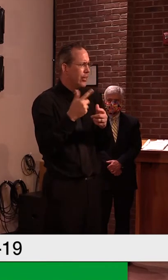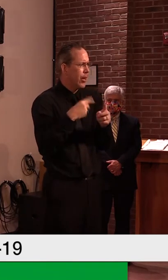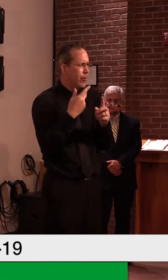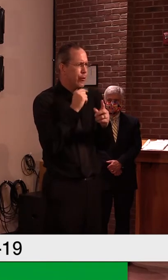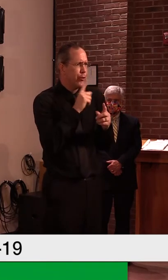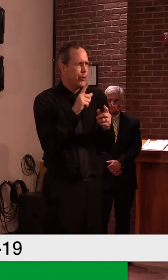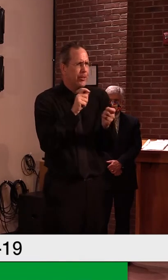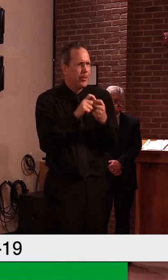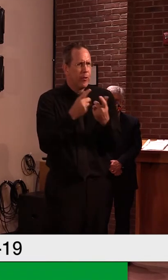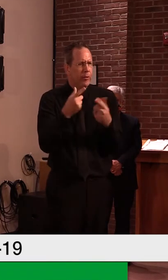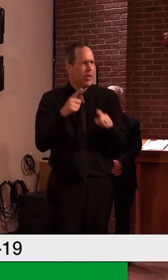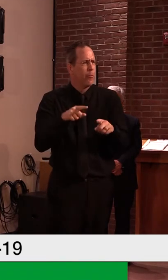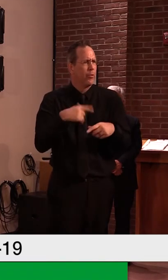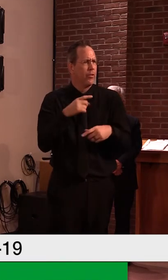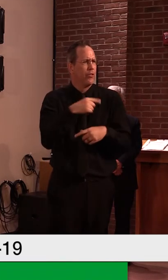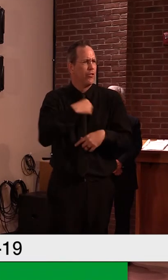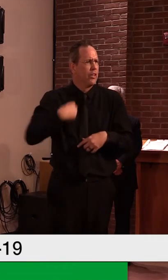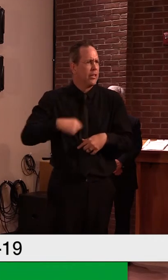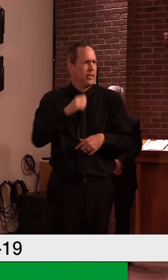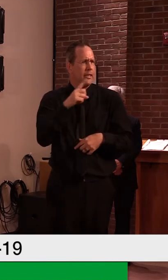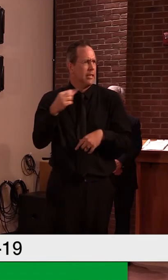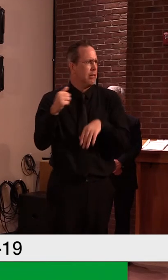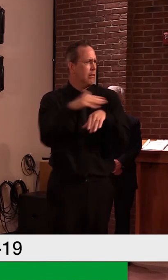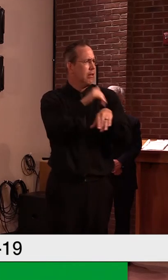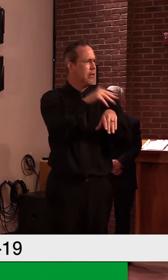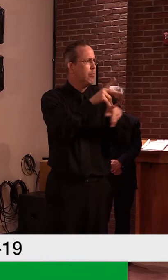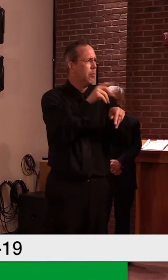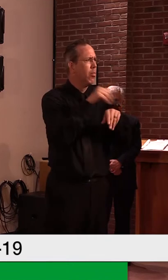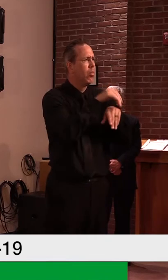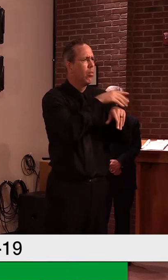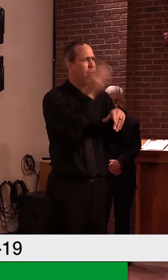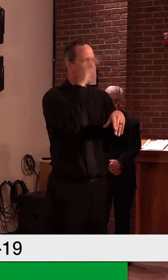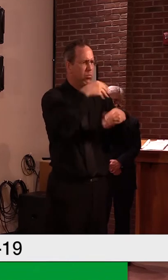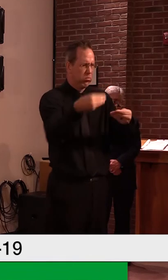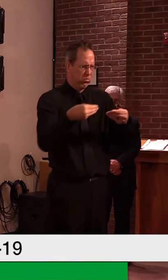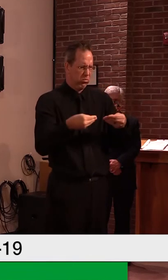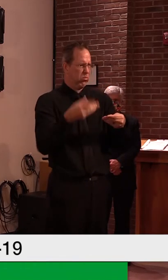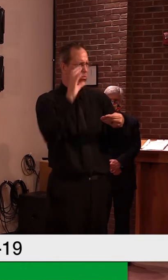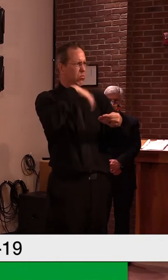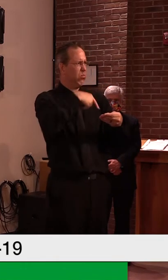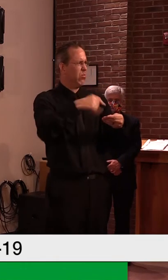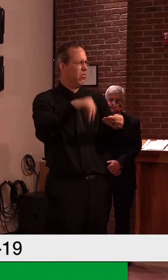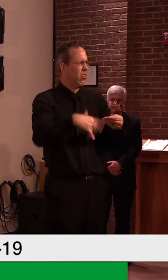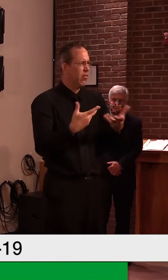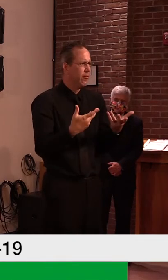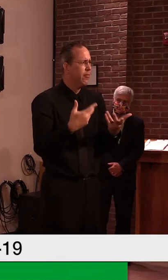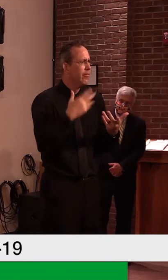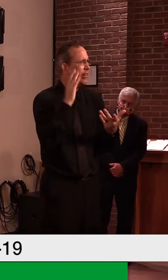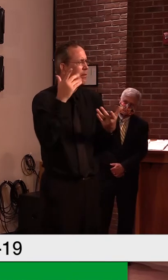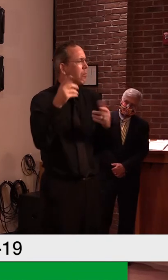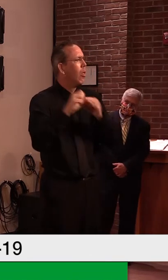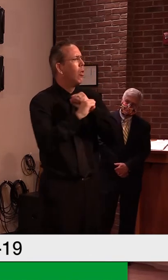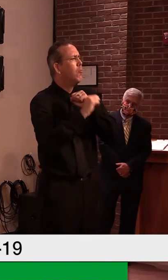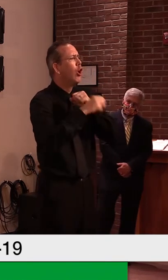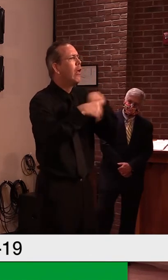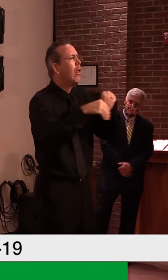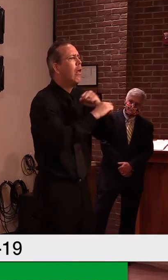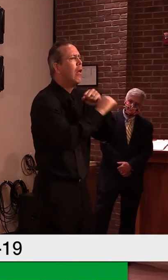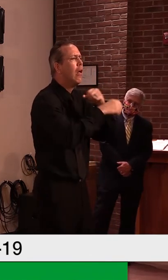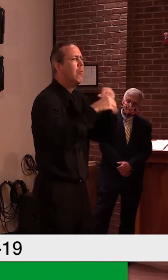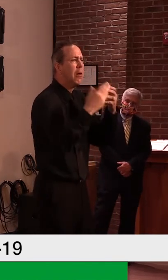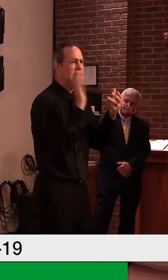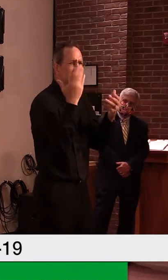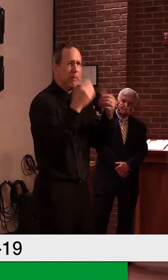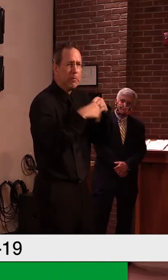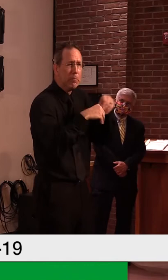uh, this is taking place. Um, but it's some sort of marketing approach, uh, I believe. Um, so, uh, we'll, uh, I'll,